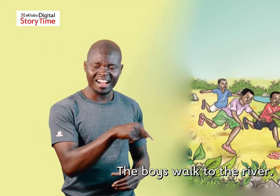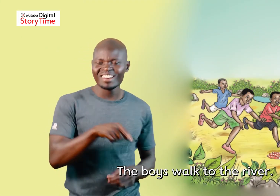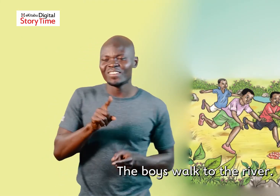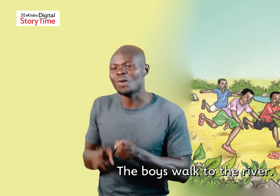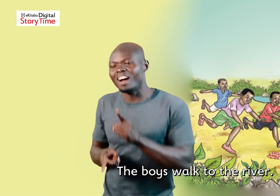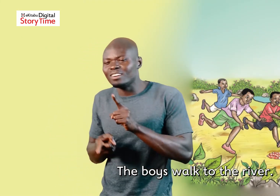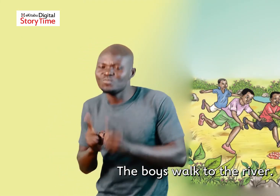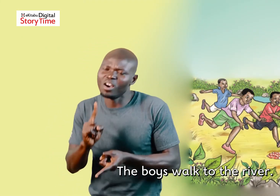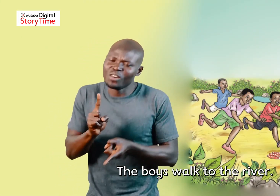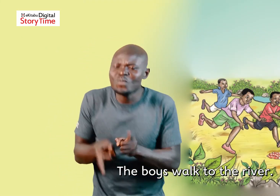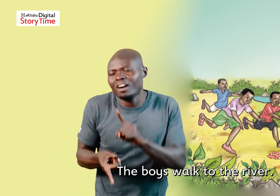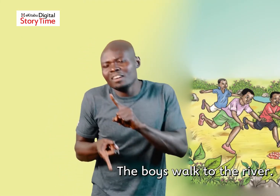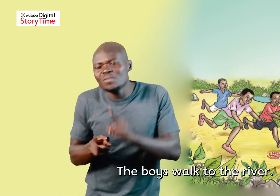The boys walk to the cows The